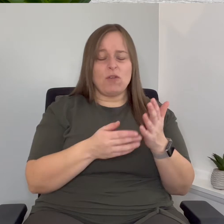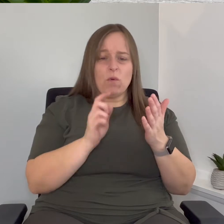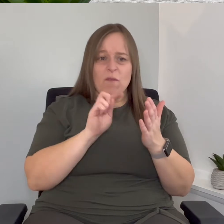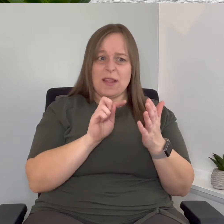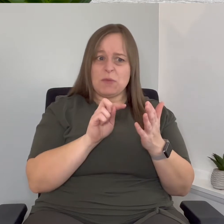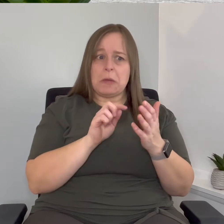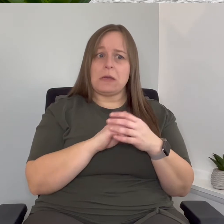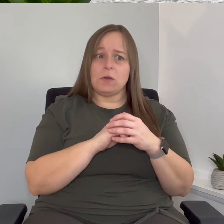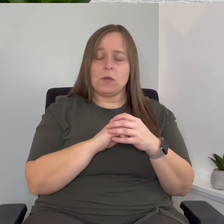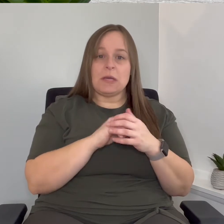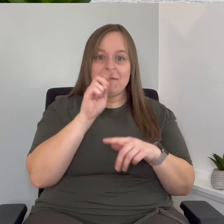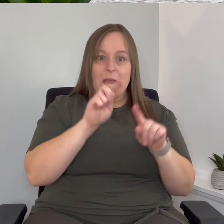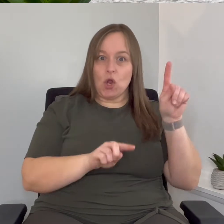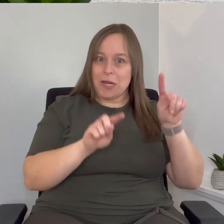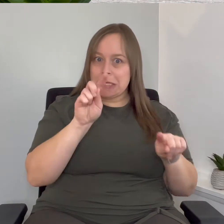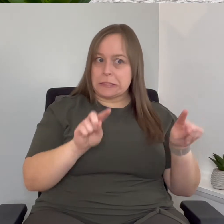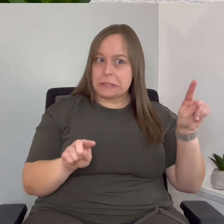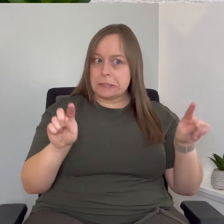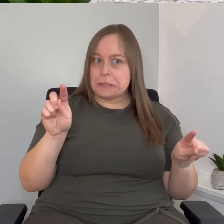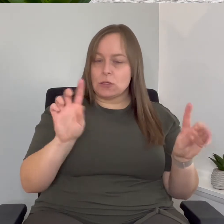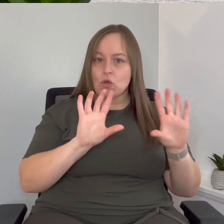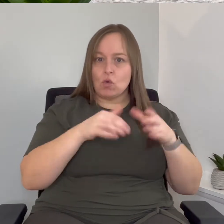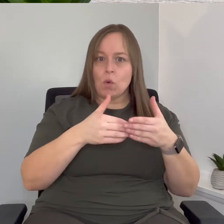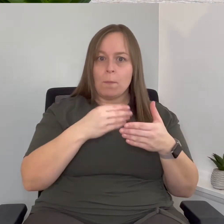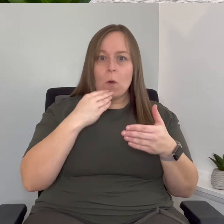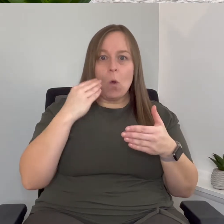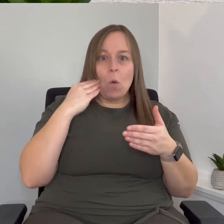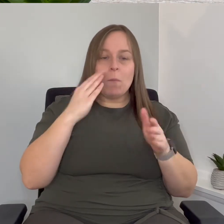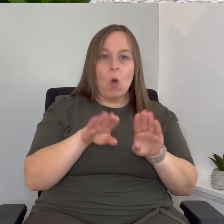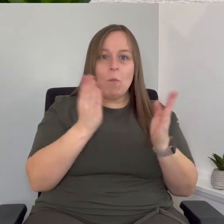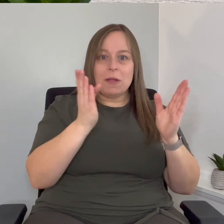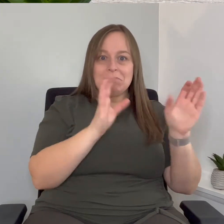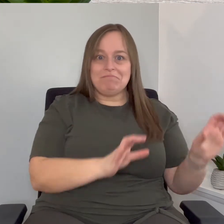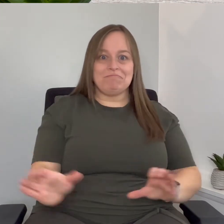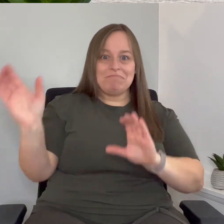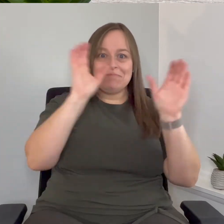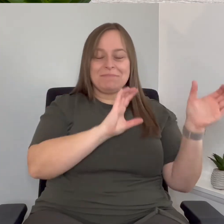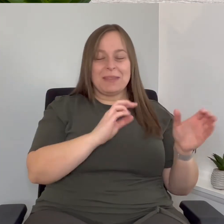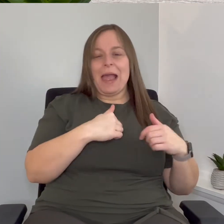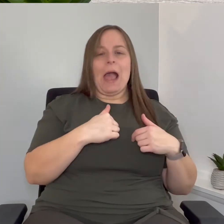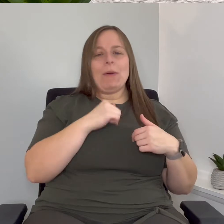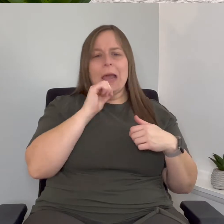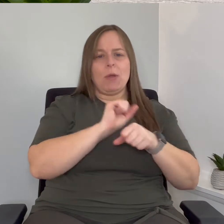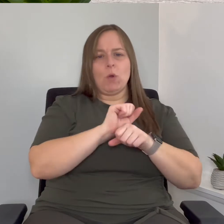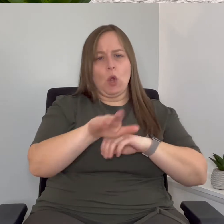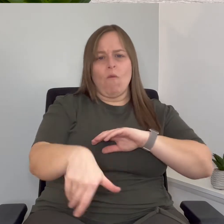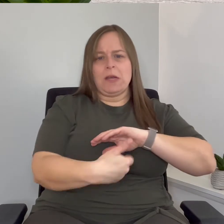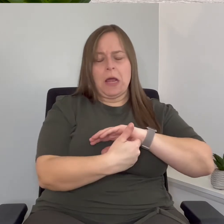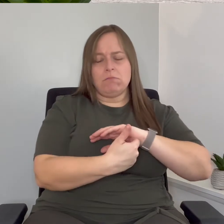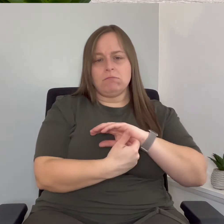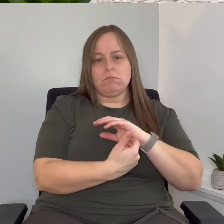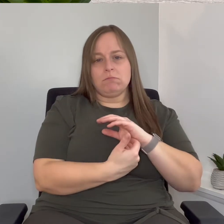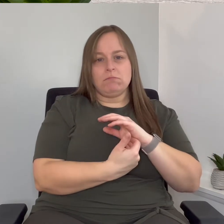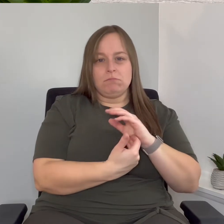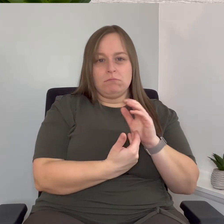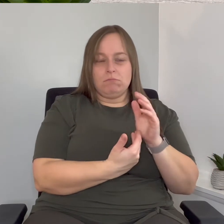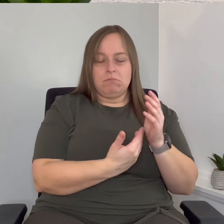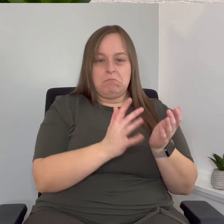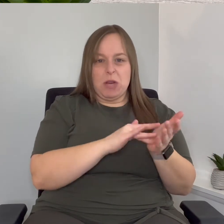one varies so it's a group home so they're open 24-7 granted I wouldn't be working evening late into the evening